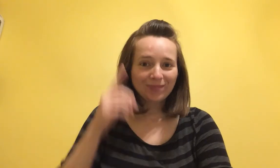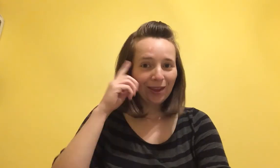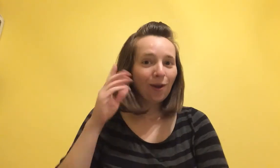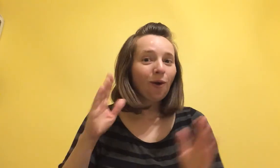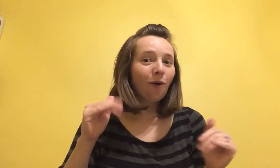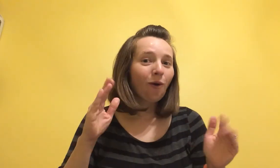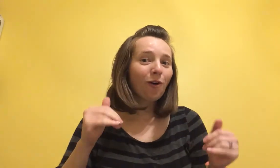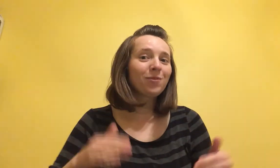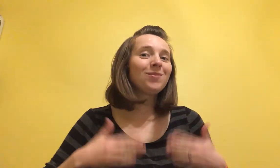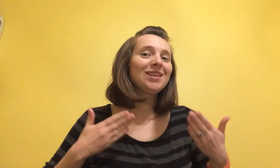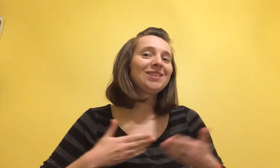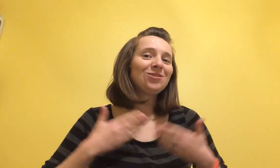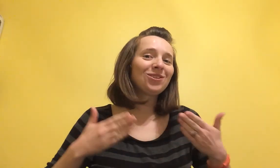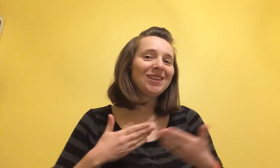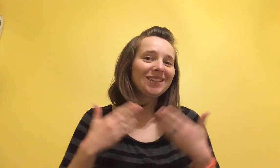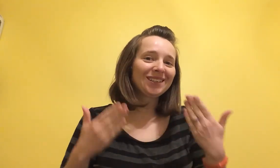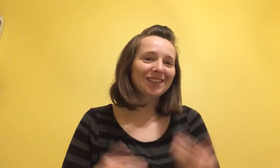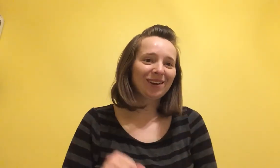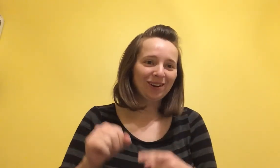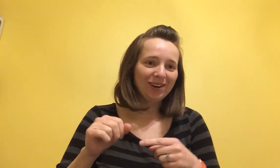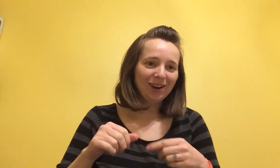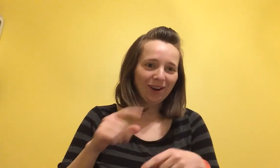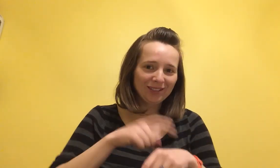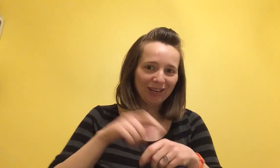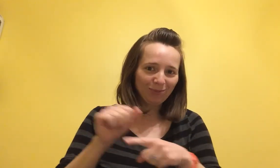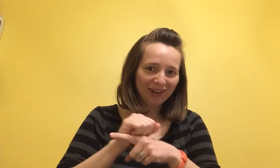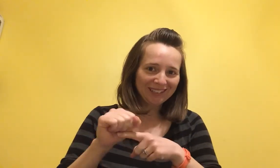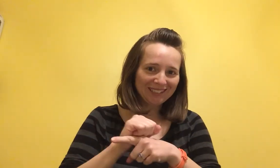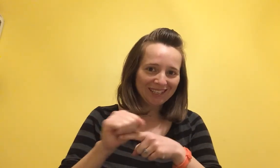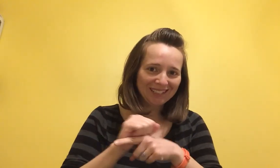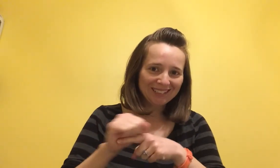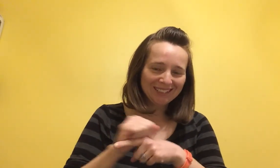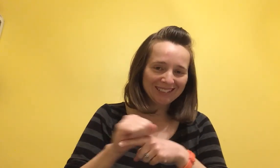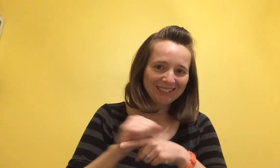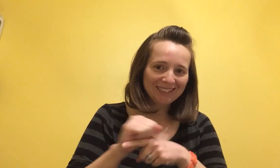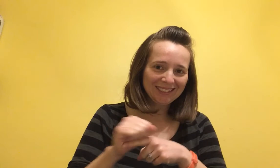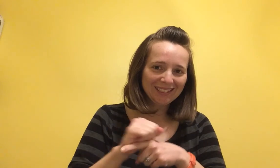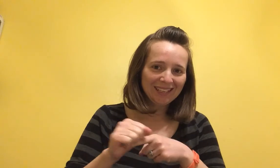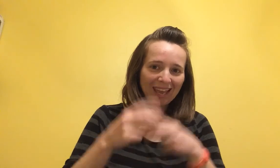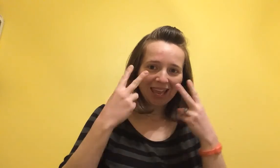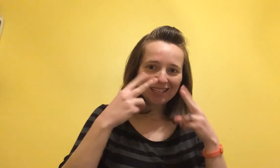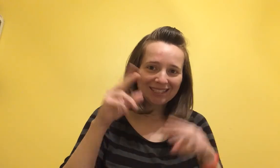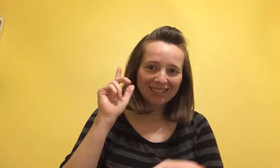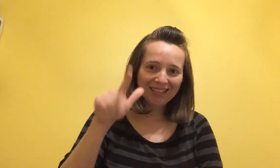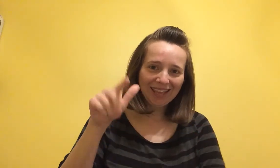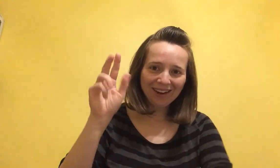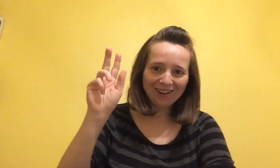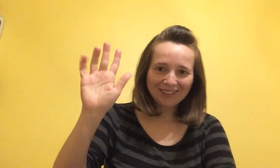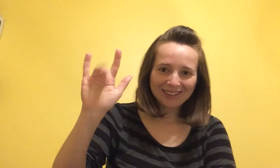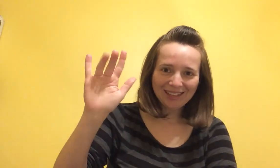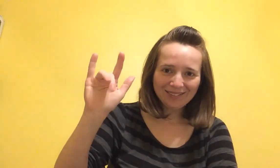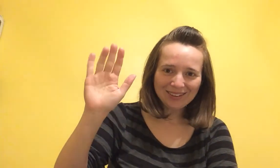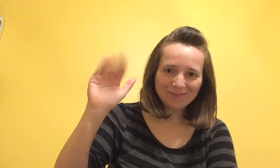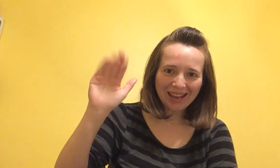hope you've been enjoying our time practicing see you later love you bye